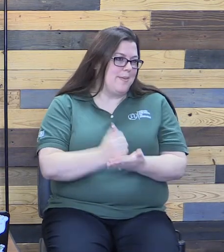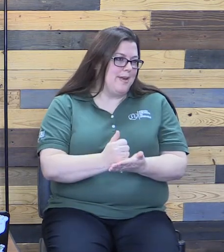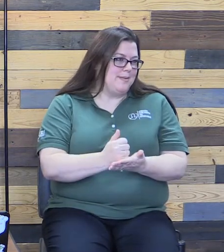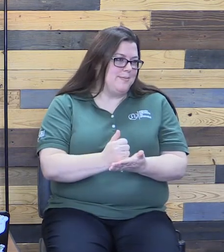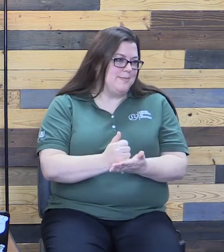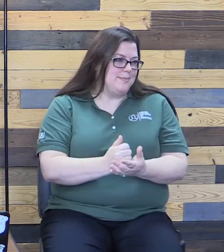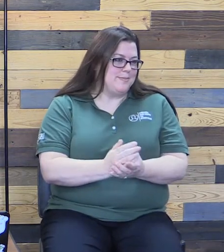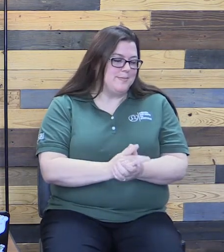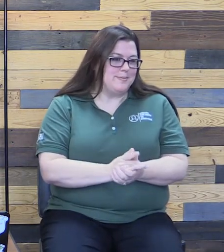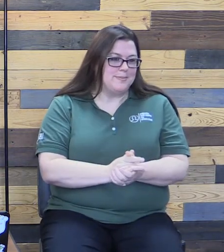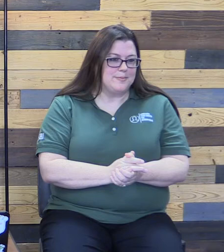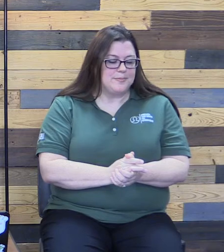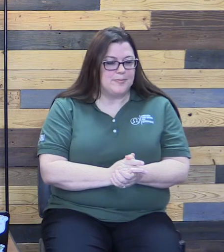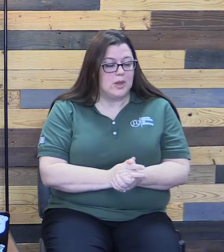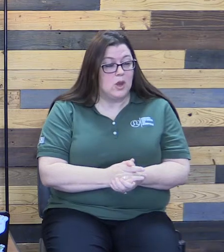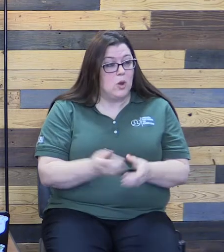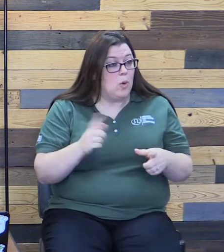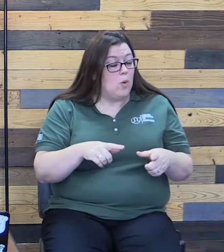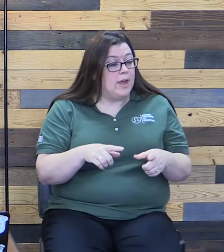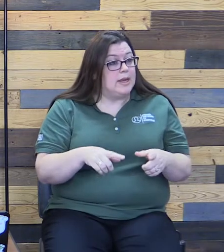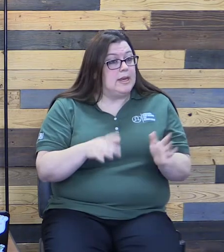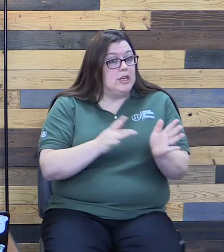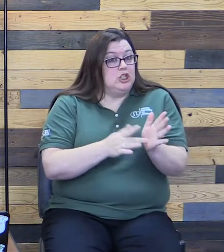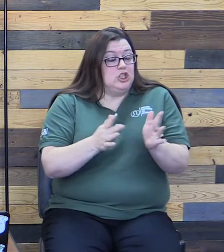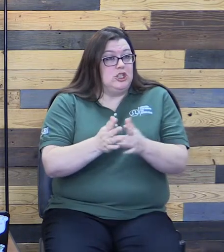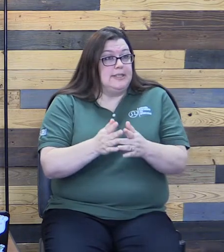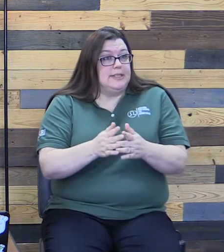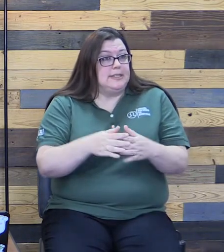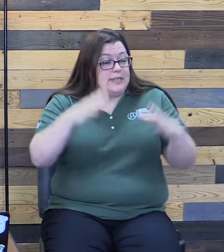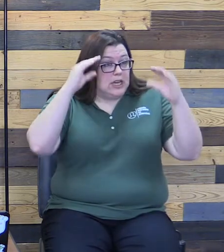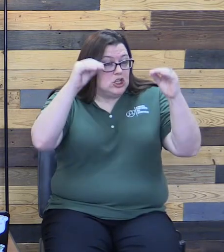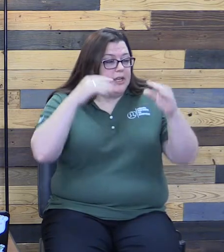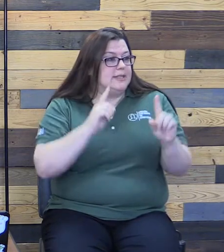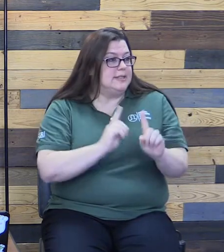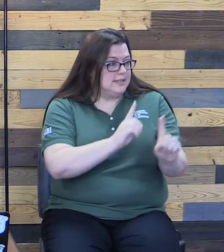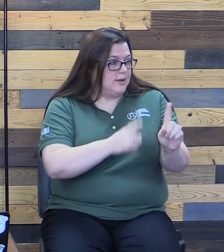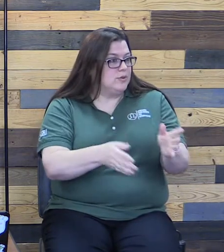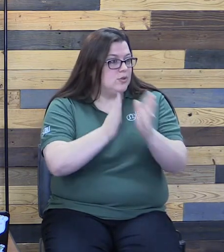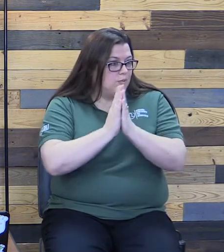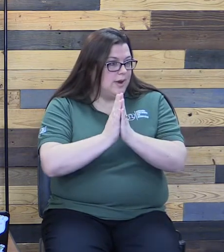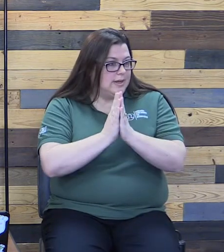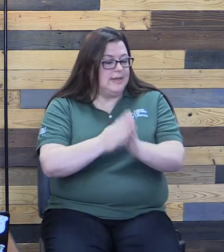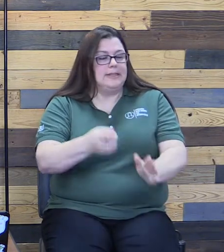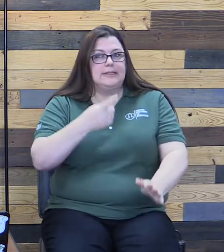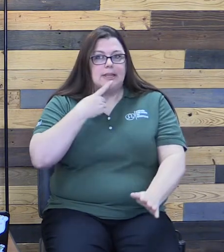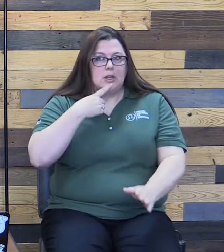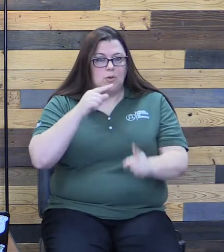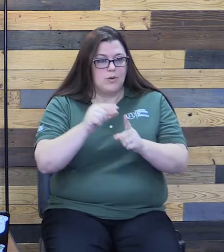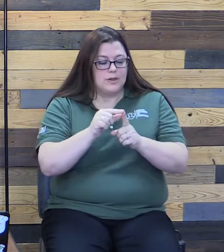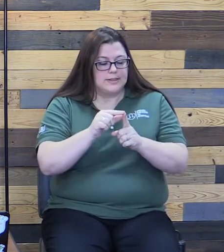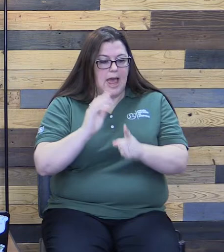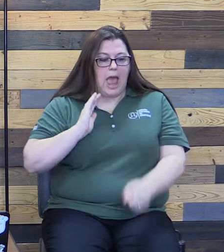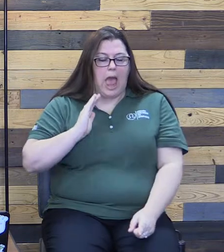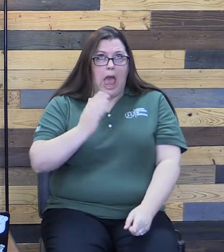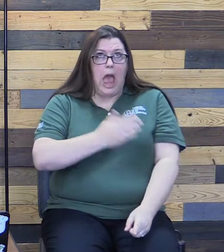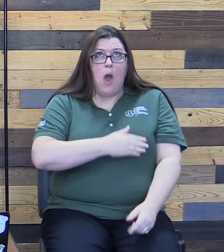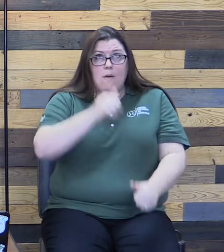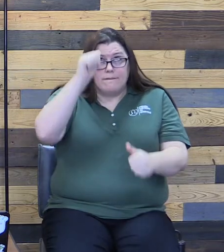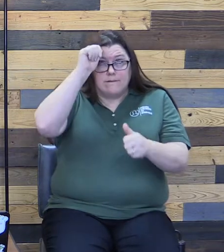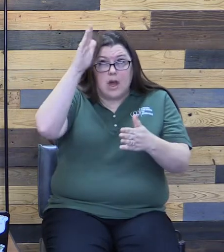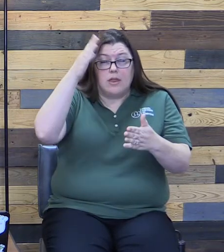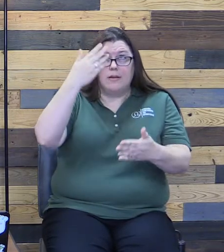Now, when Jesus taught his disciples how to pray, he said the words, Our Father in heaven,